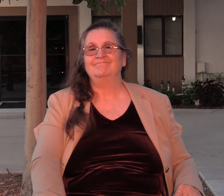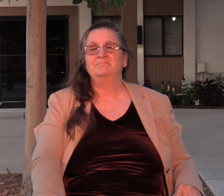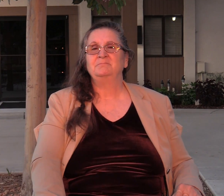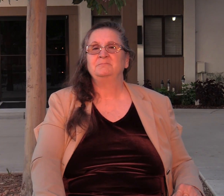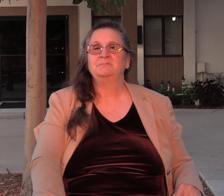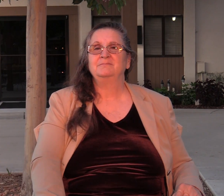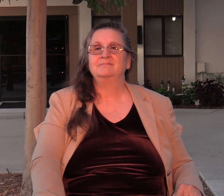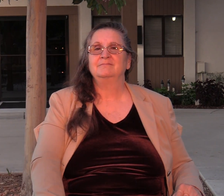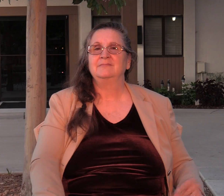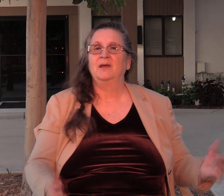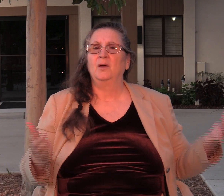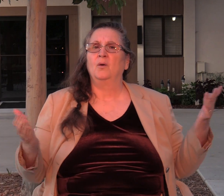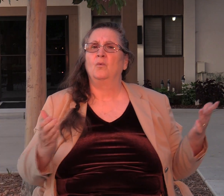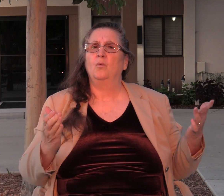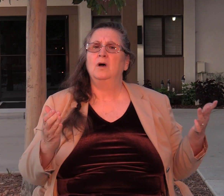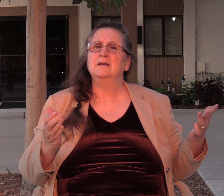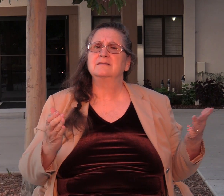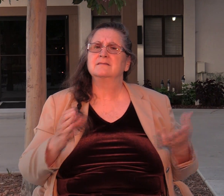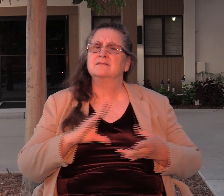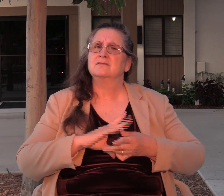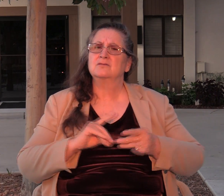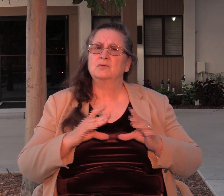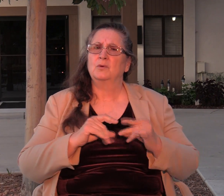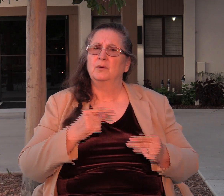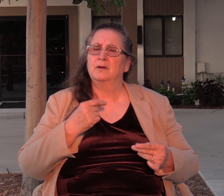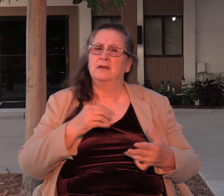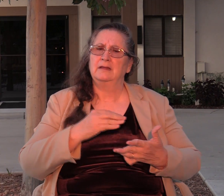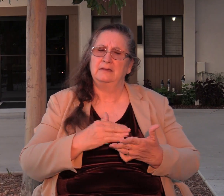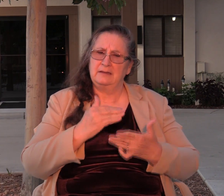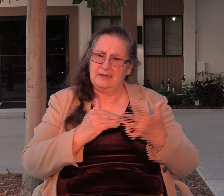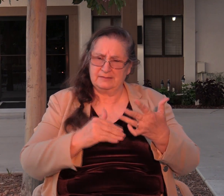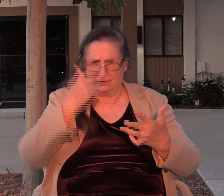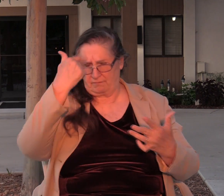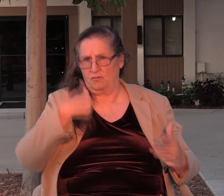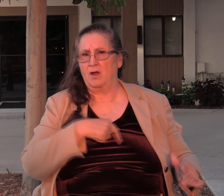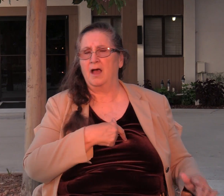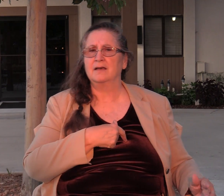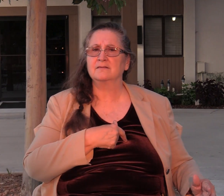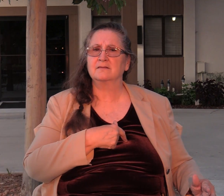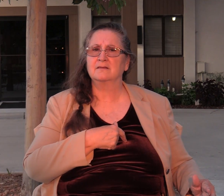what's the moral of the story? You know what's the take home?